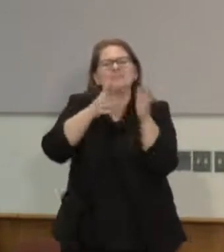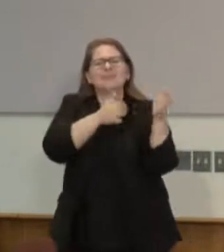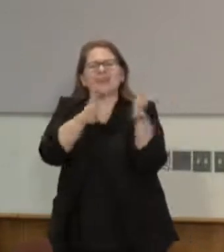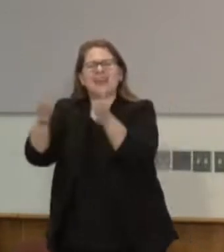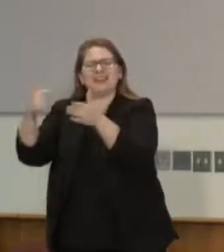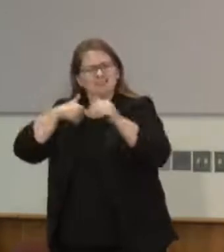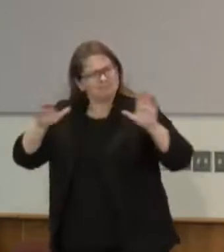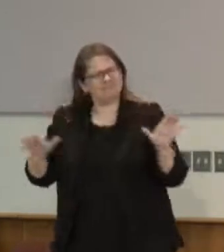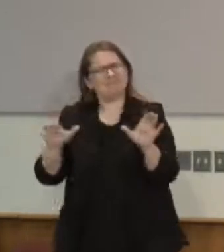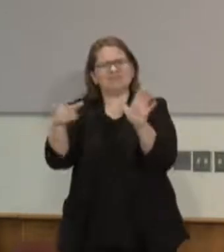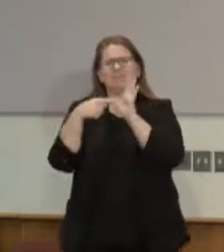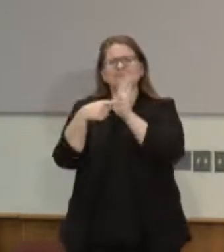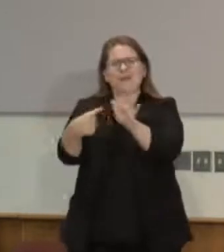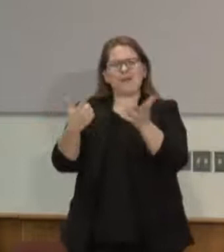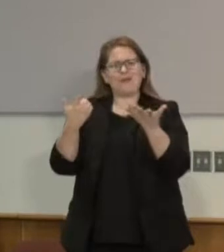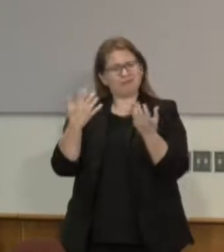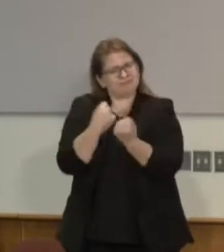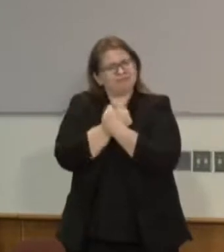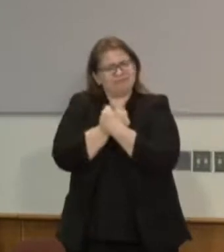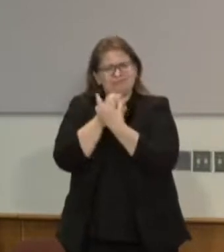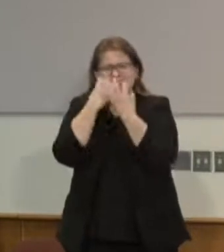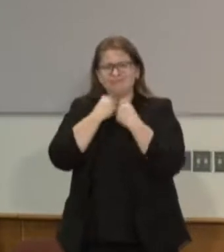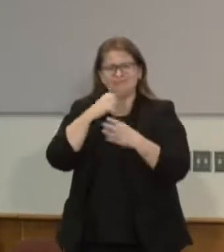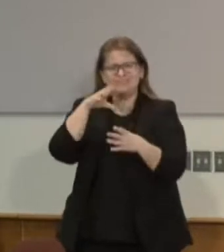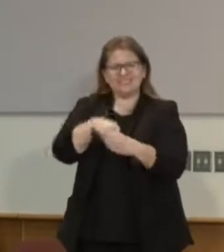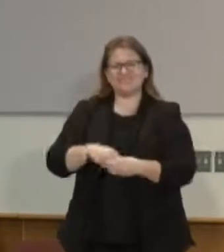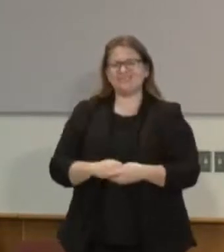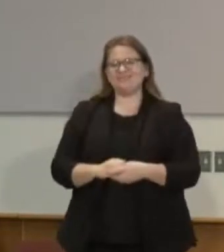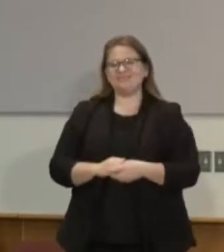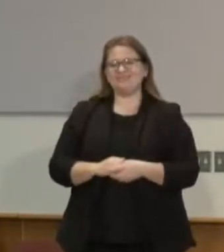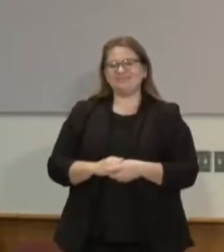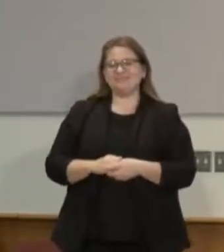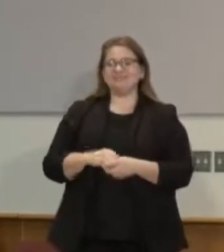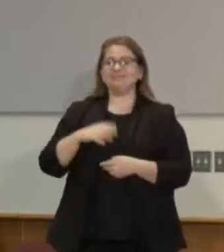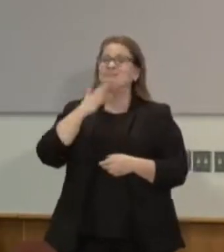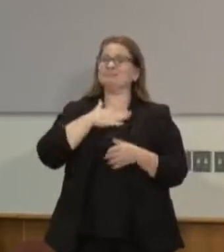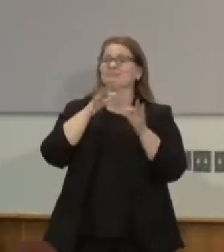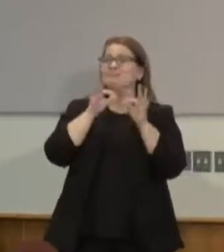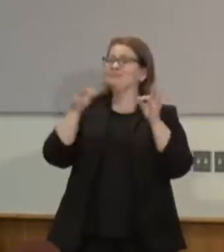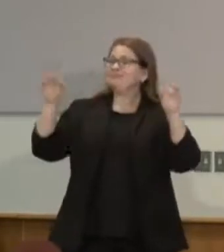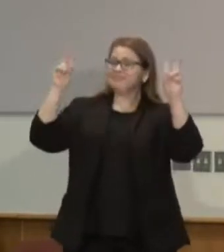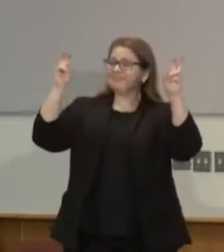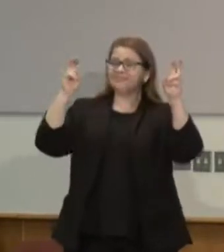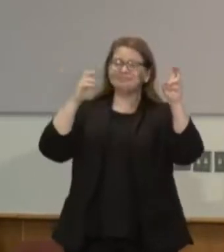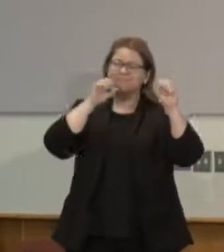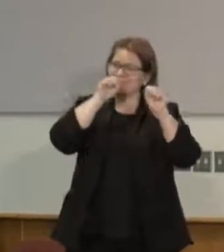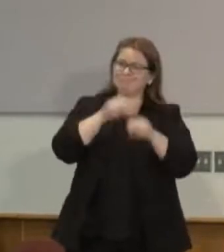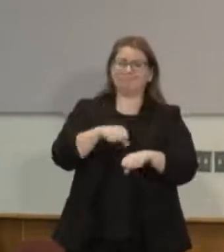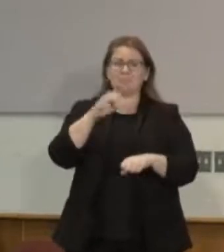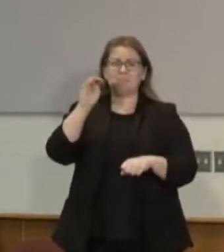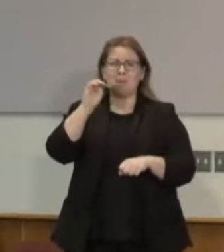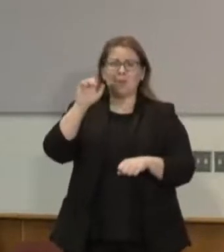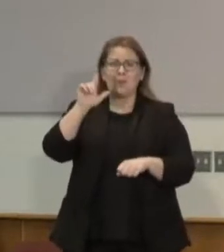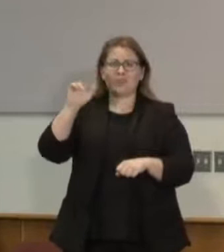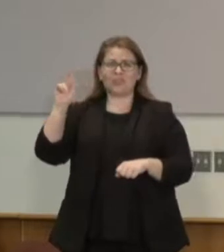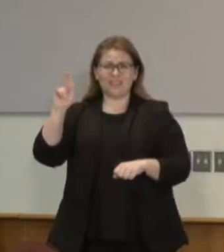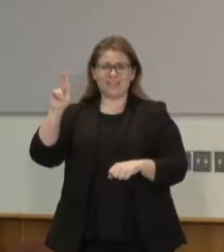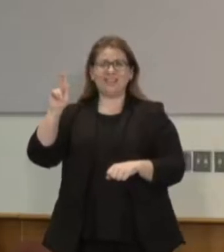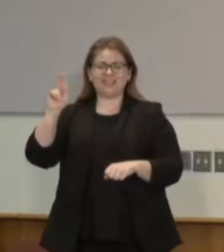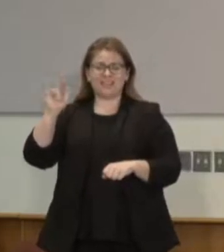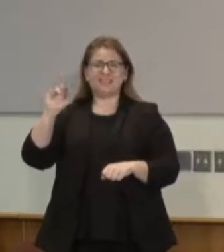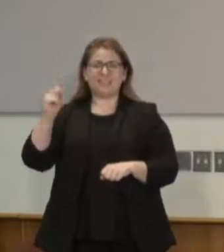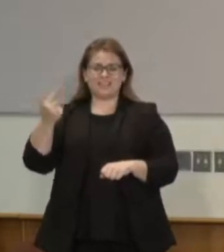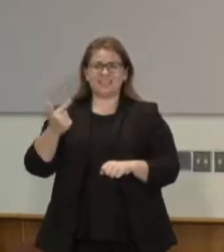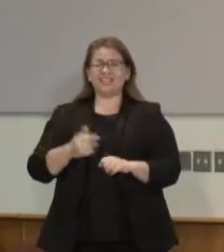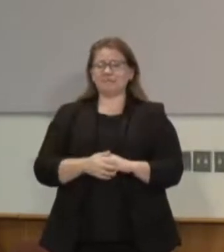one of my favorite phrases that Martin Luther King stated even though I can think of others but one that's really important to